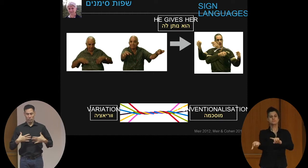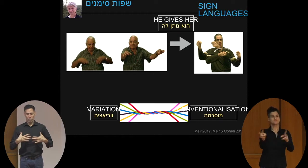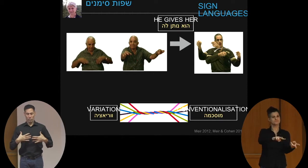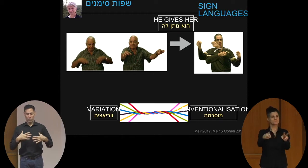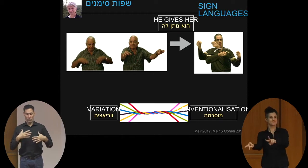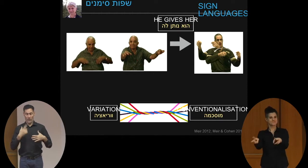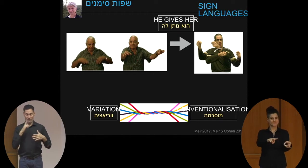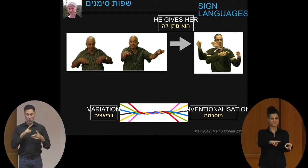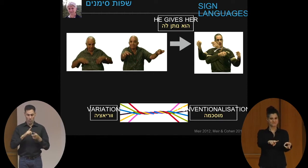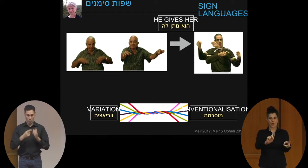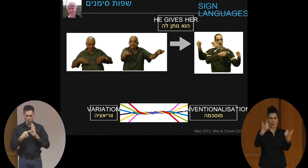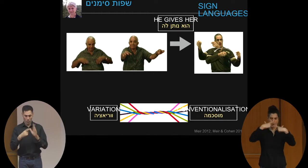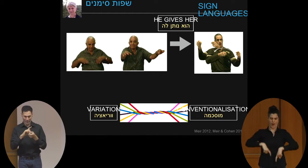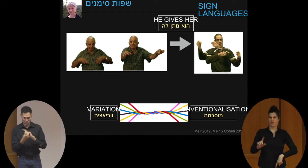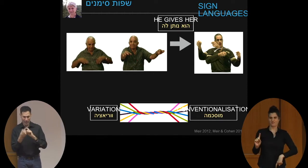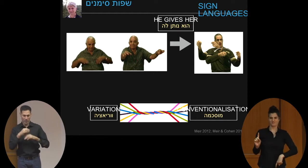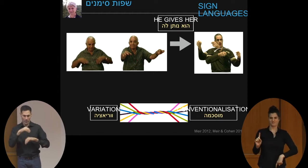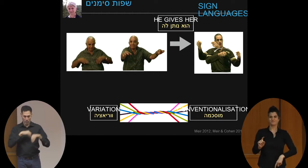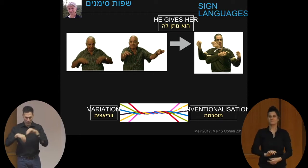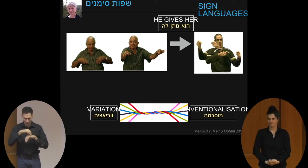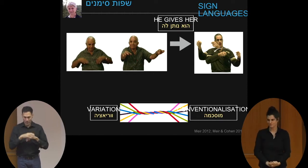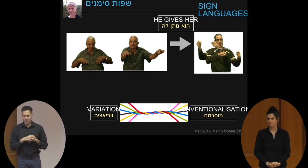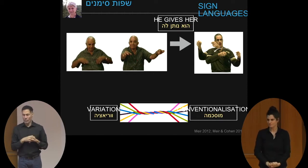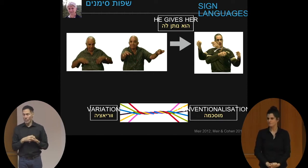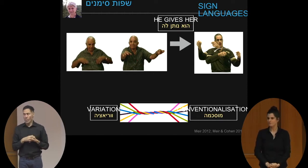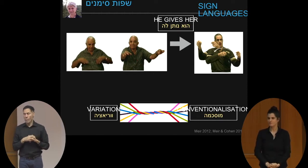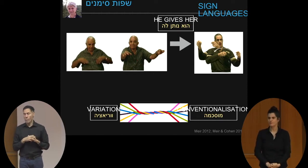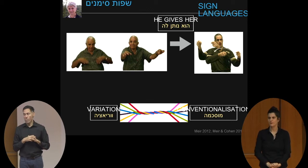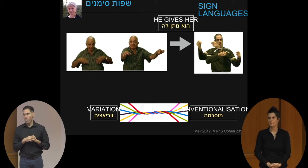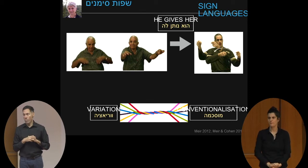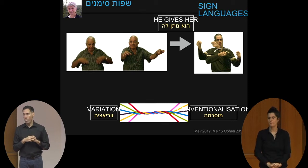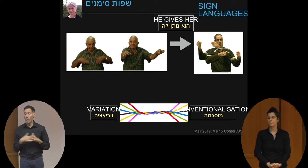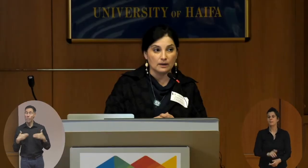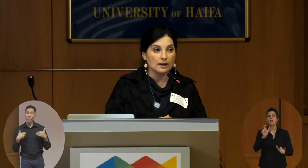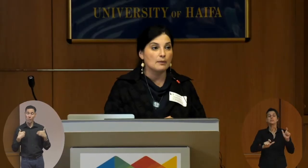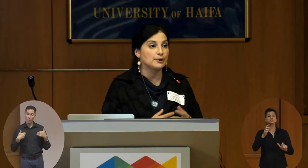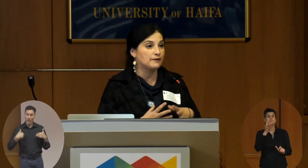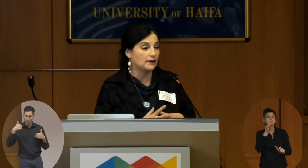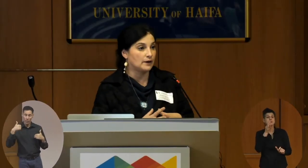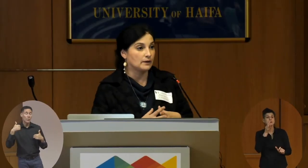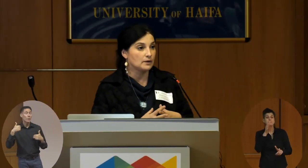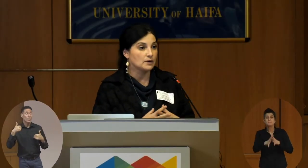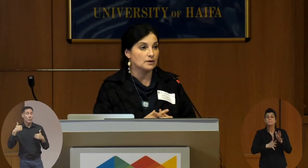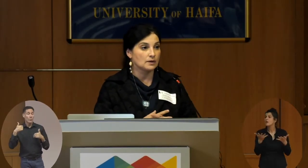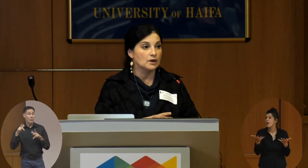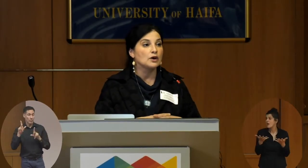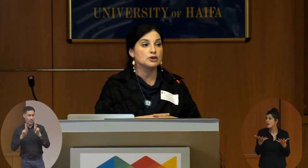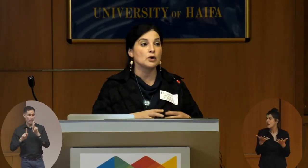and younger people prefer to